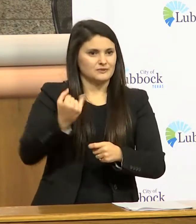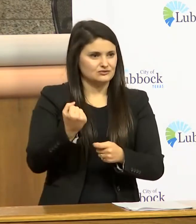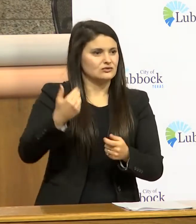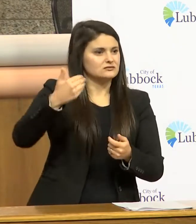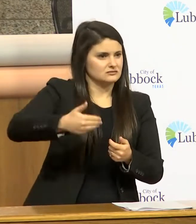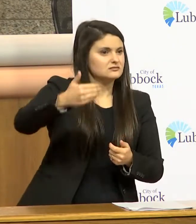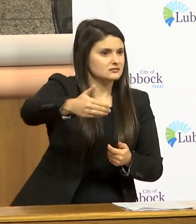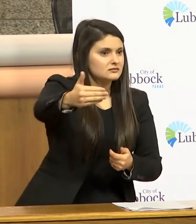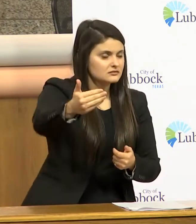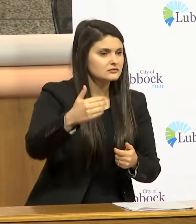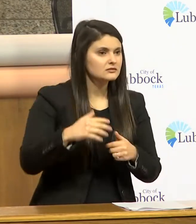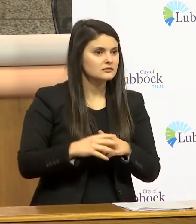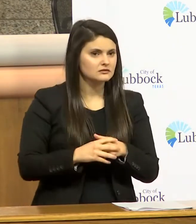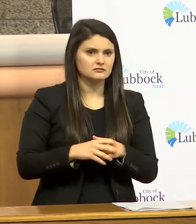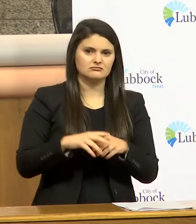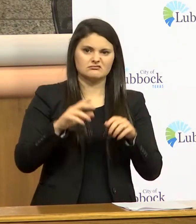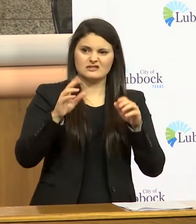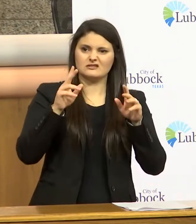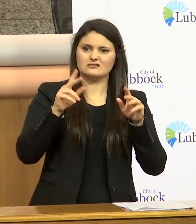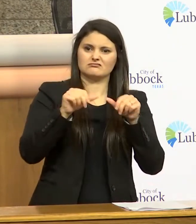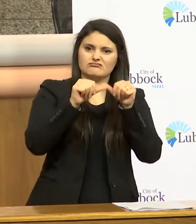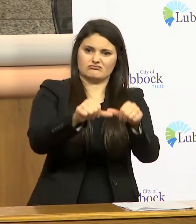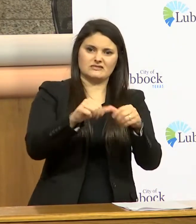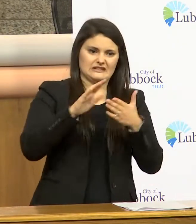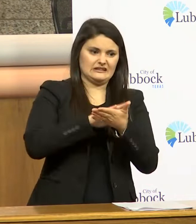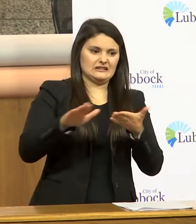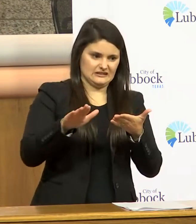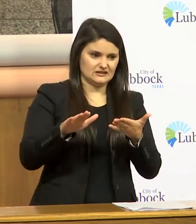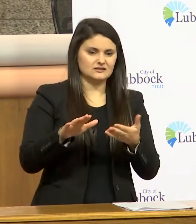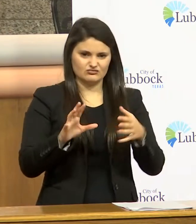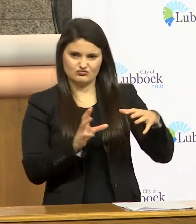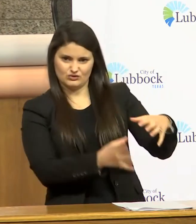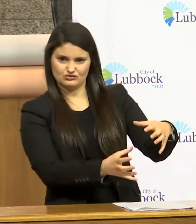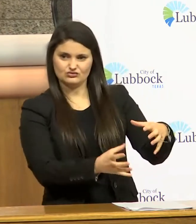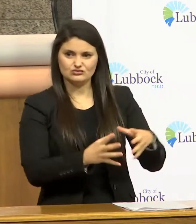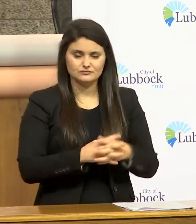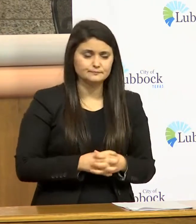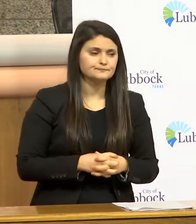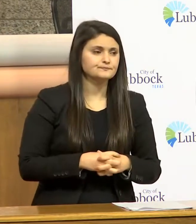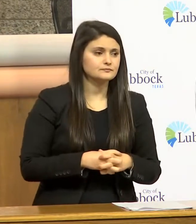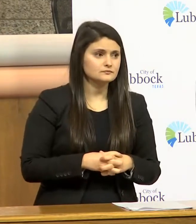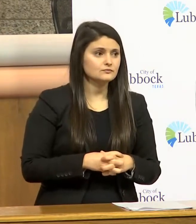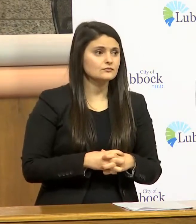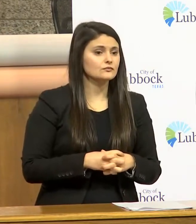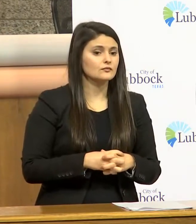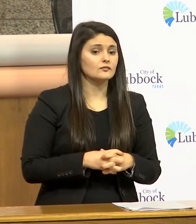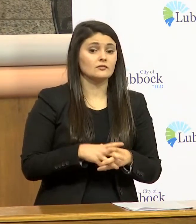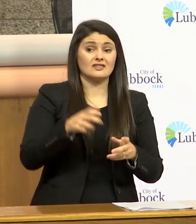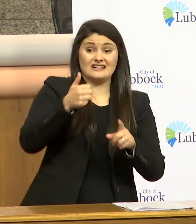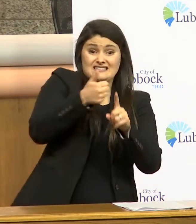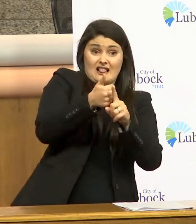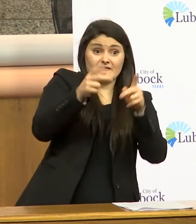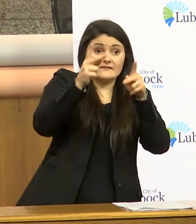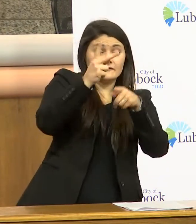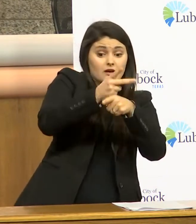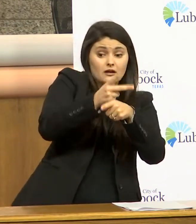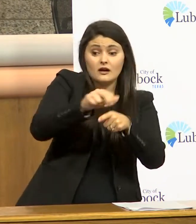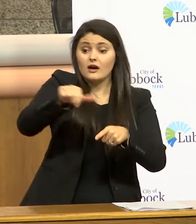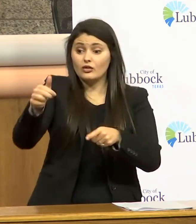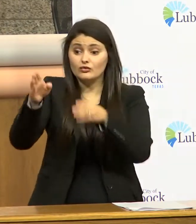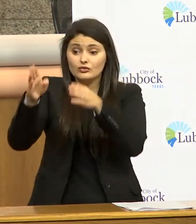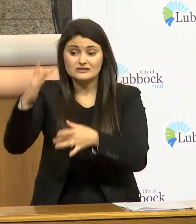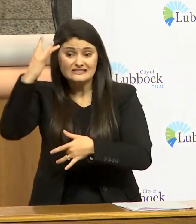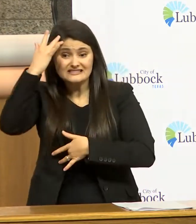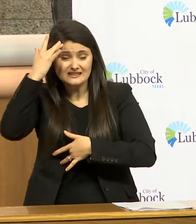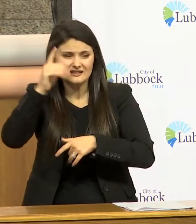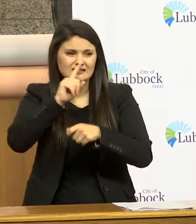those so we stay relatively clean that way and then as the care provider make sure that you spend as